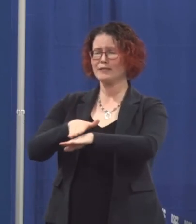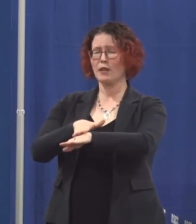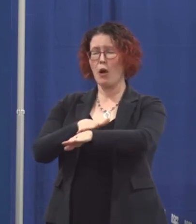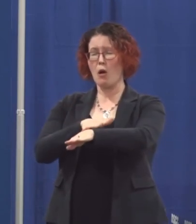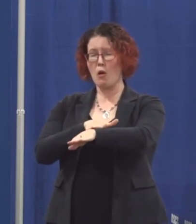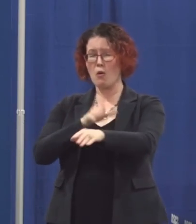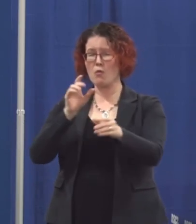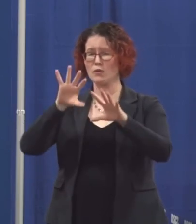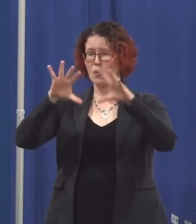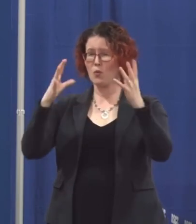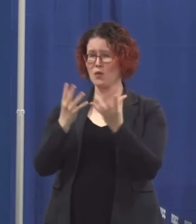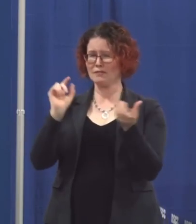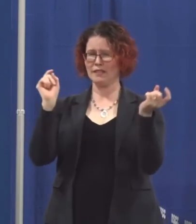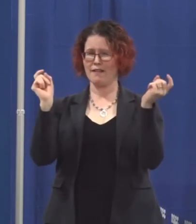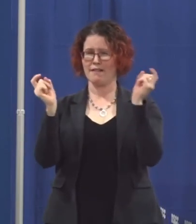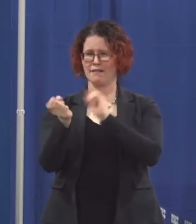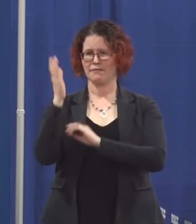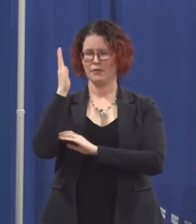thank you